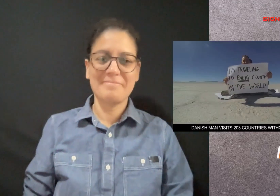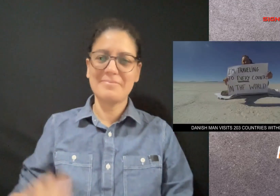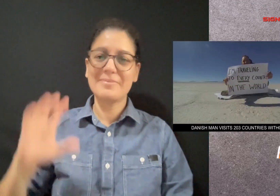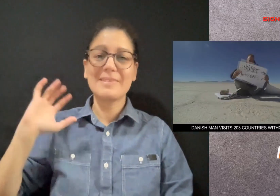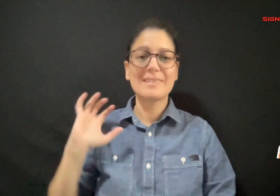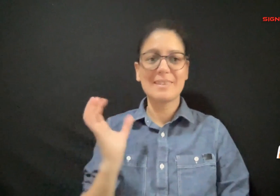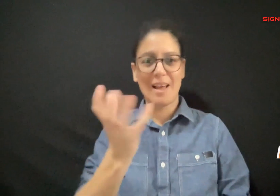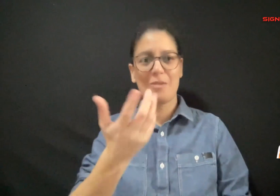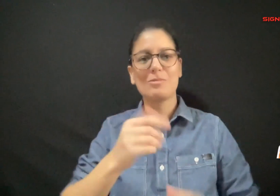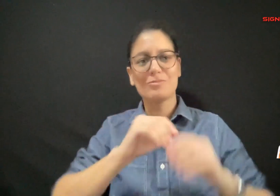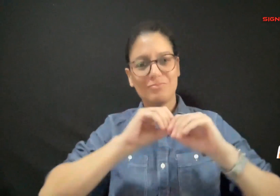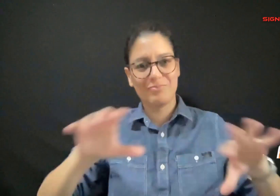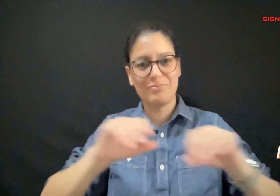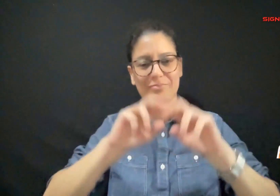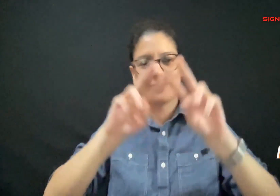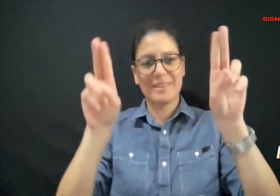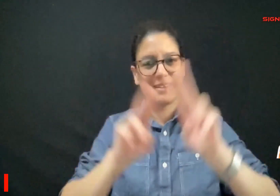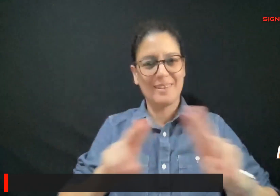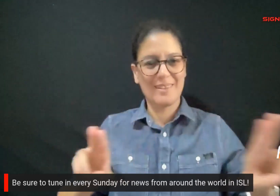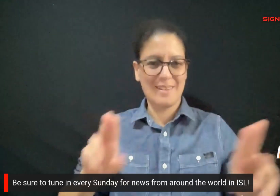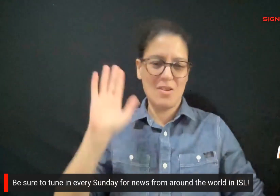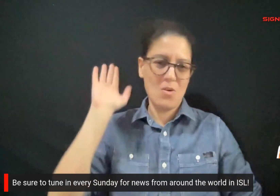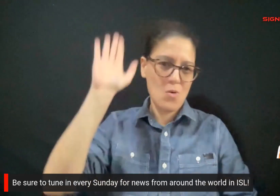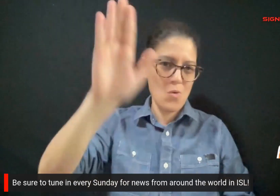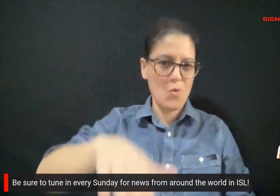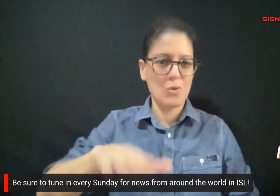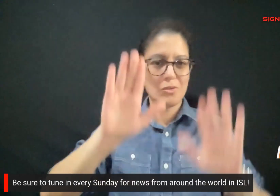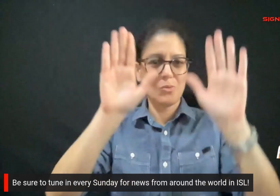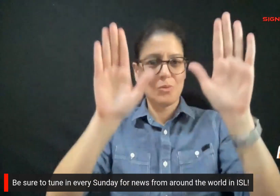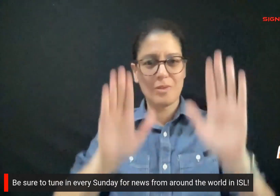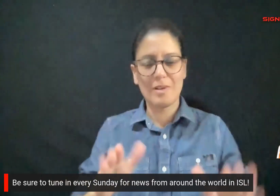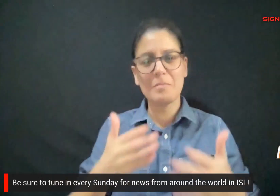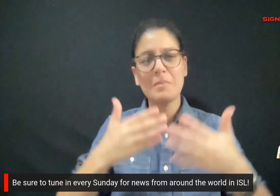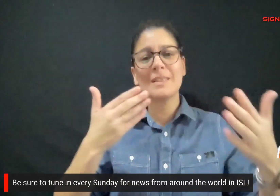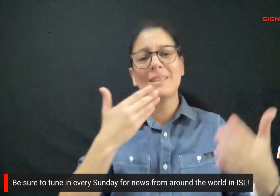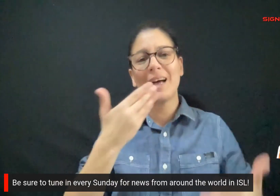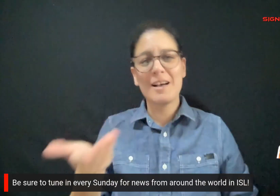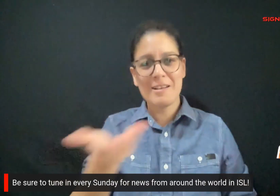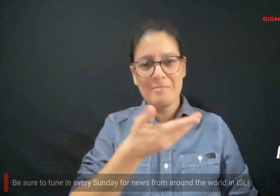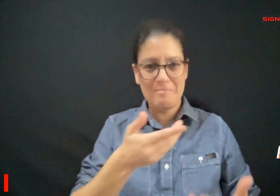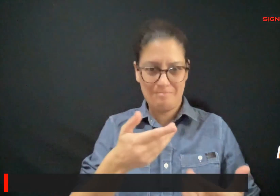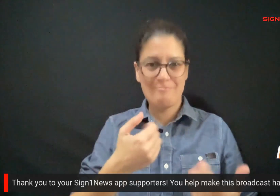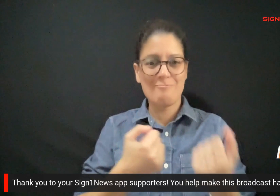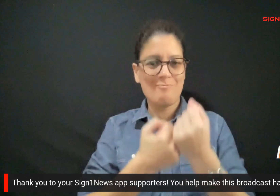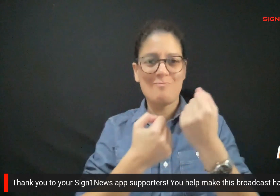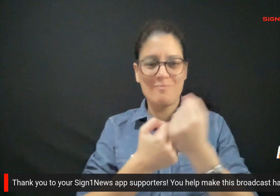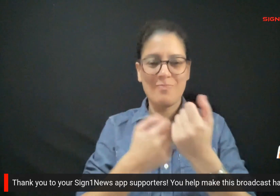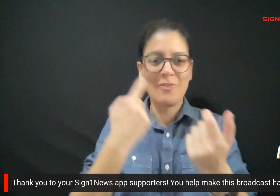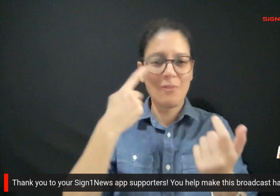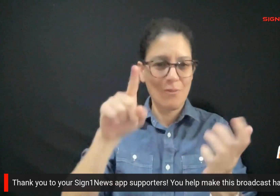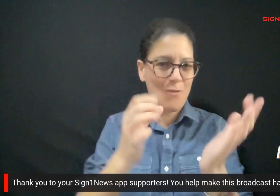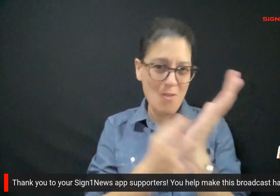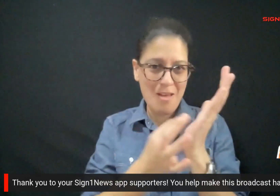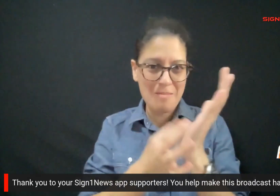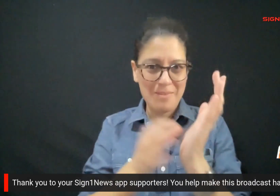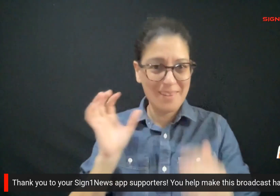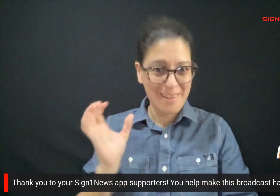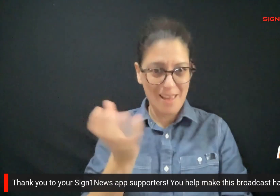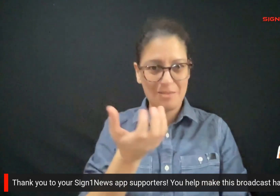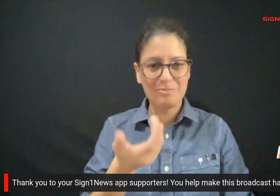Wow sign one news will be broadcasting international news updates every Sunday a big thank you to our sign one news app supporters you help make this